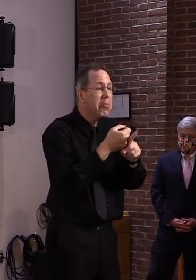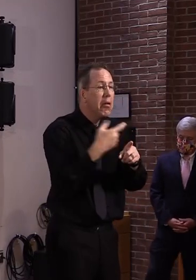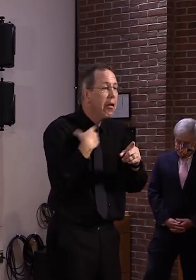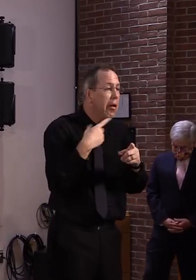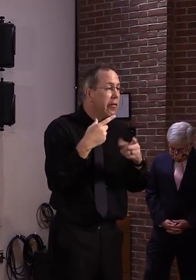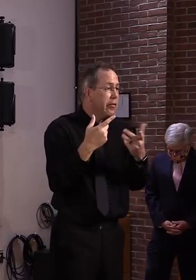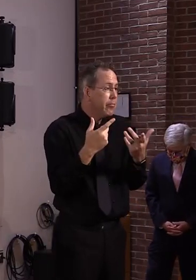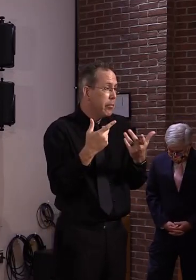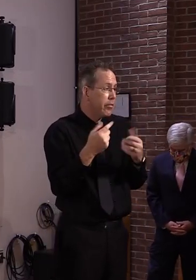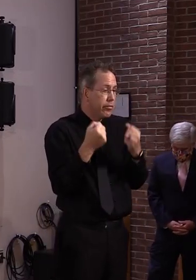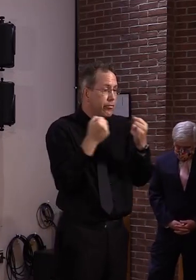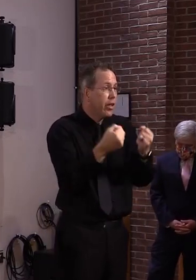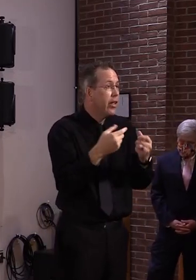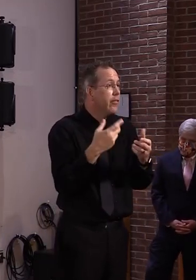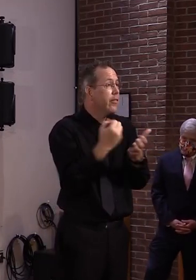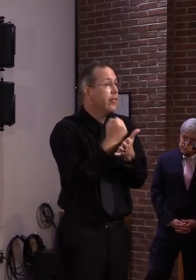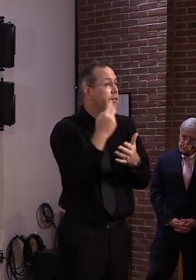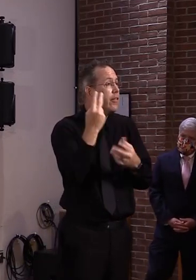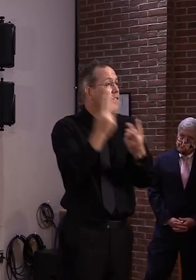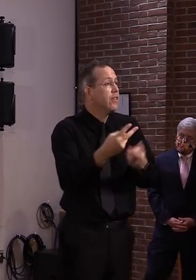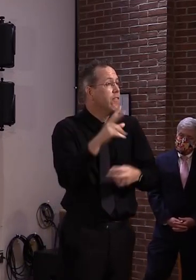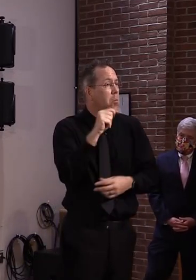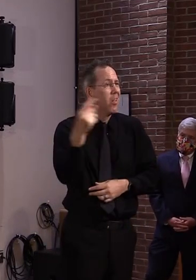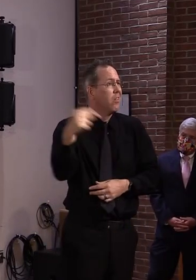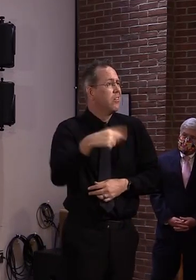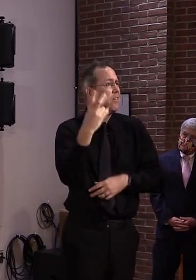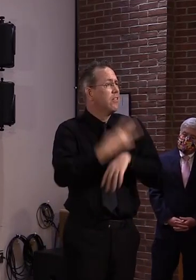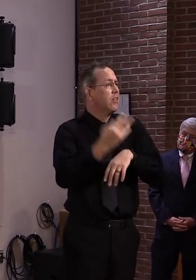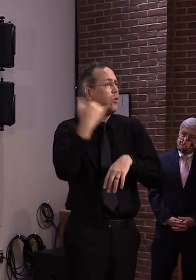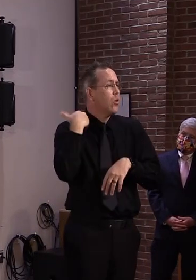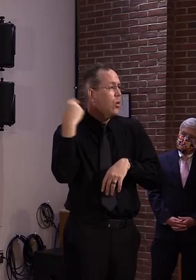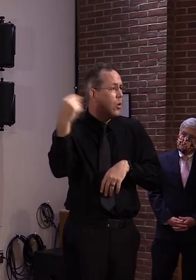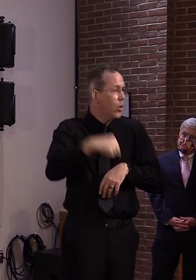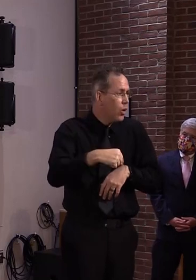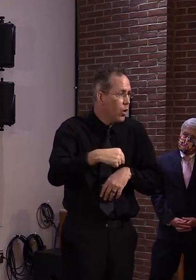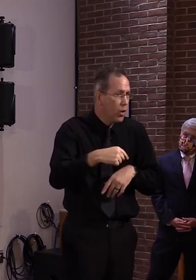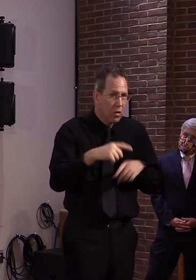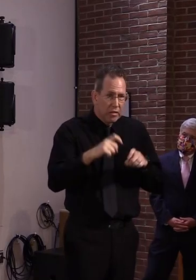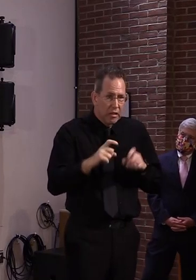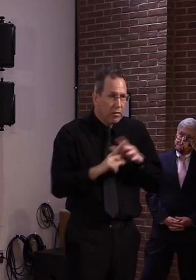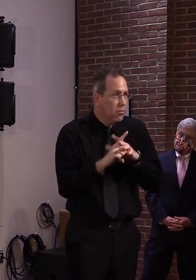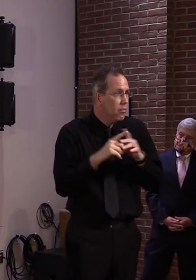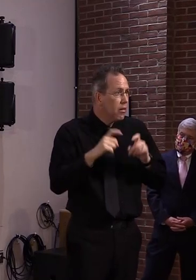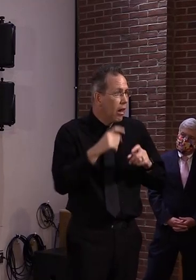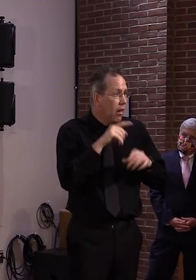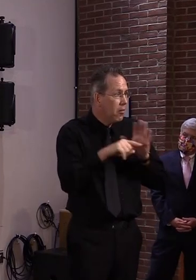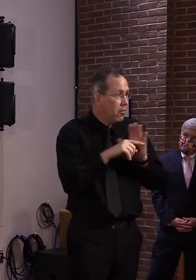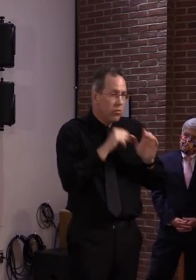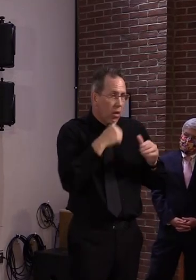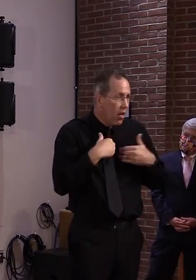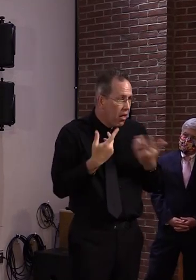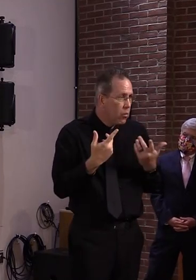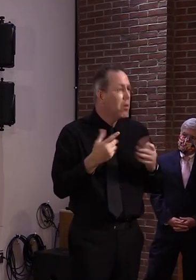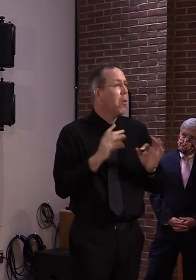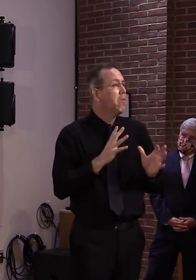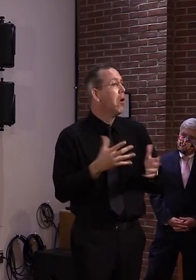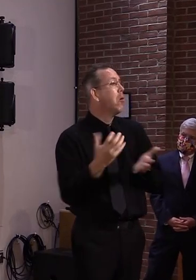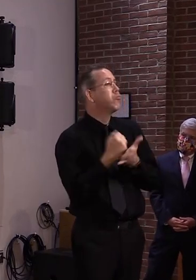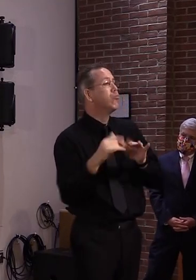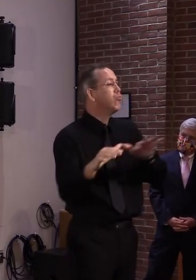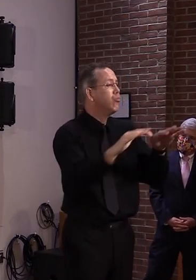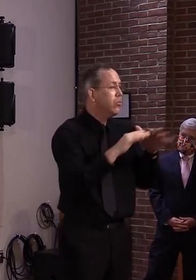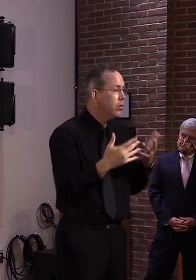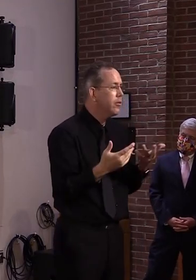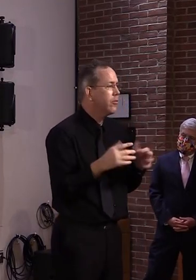have a negative test and then not be quarantined anymore. And the other set of circumstances are these more special